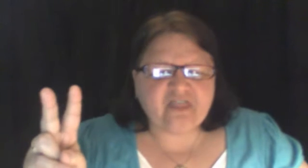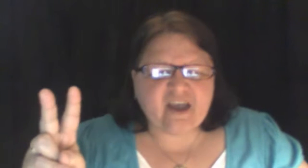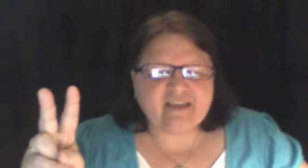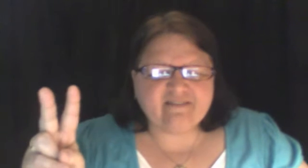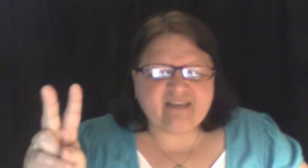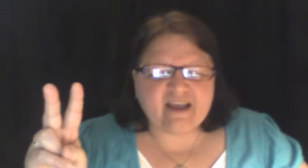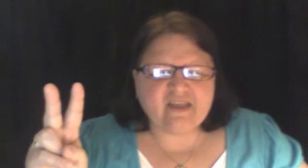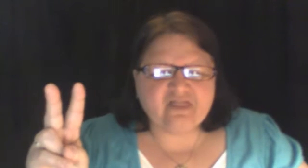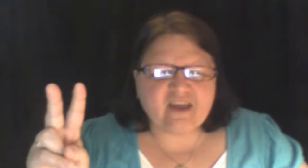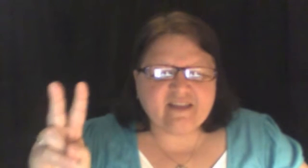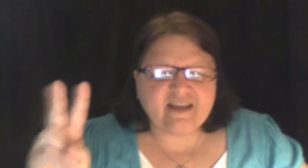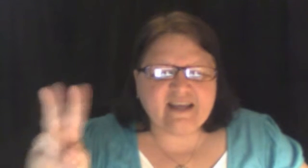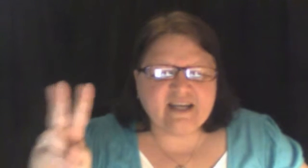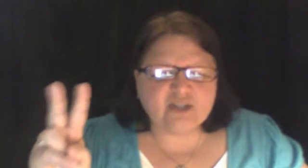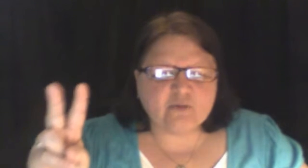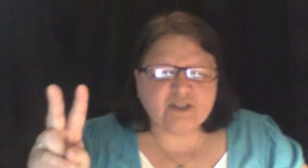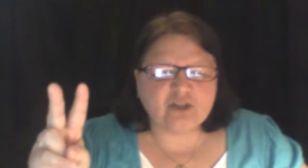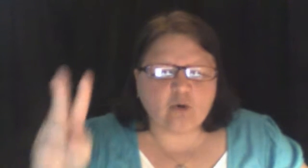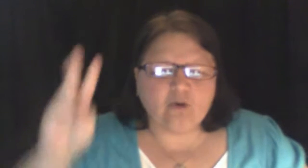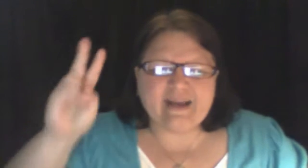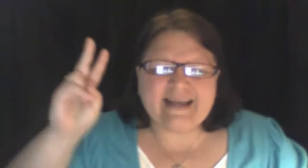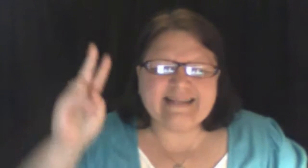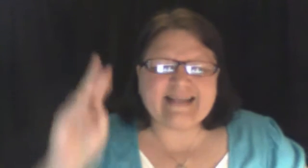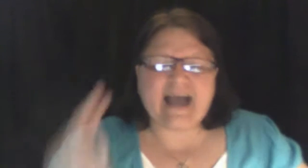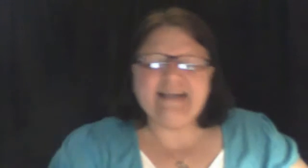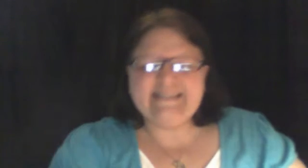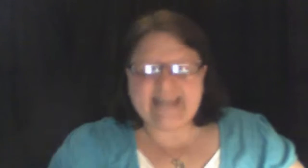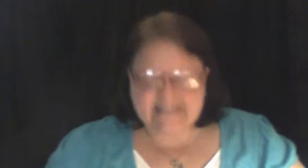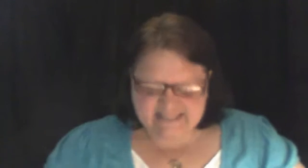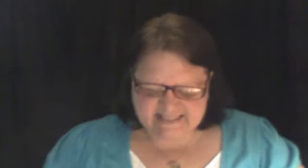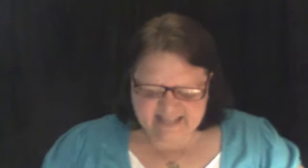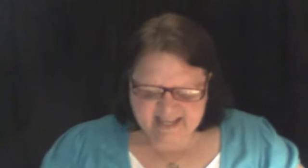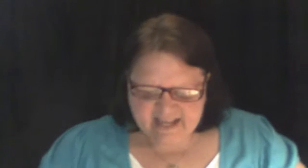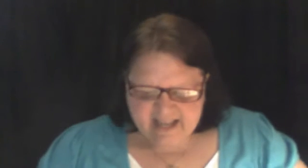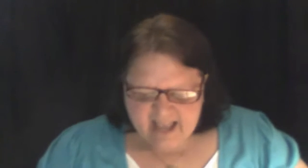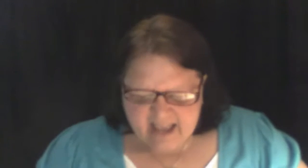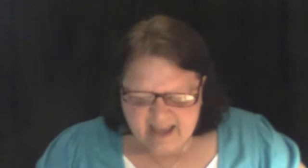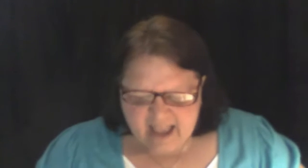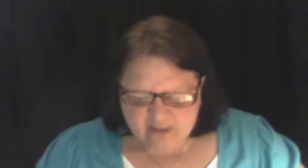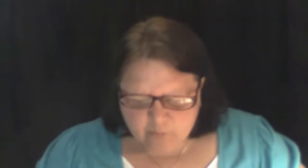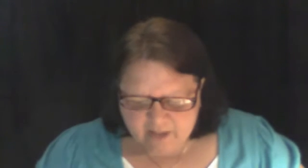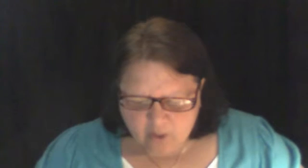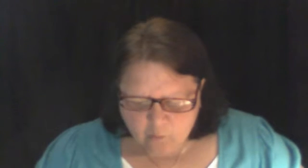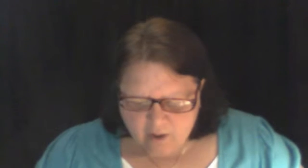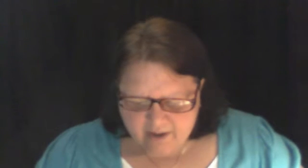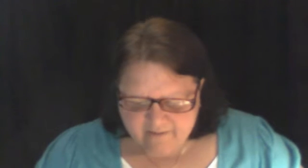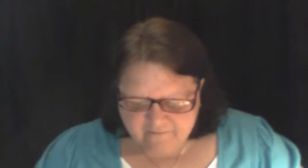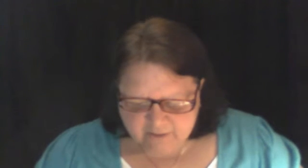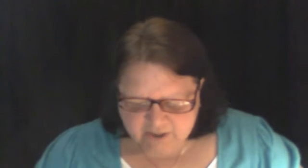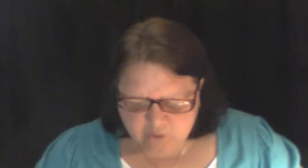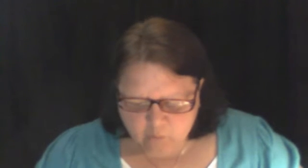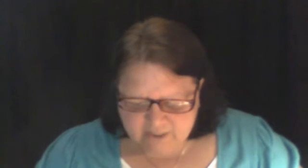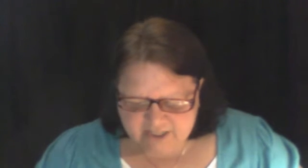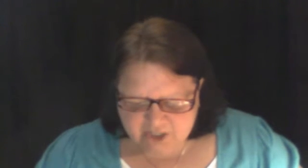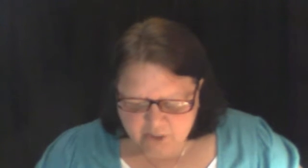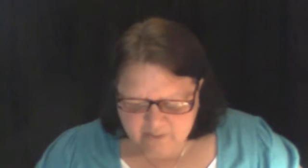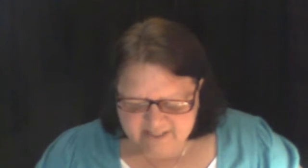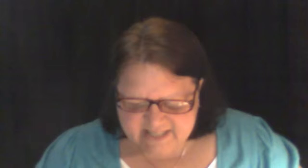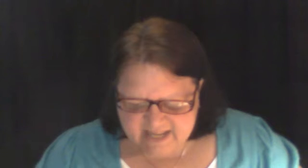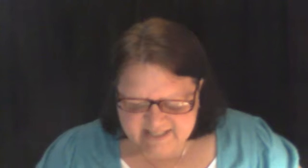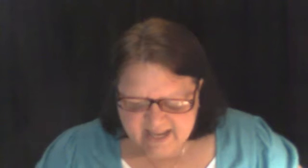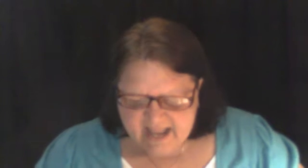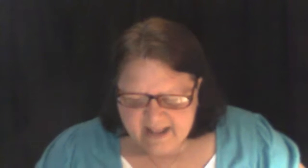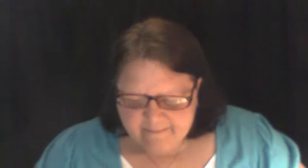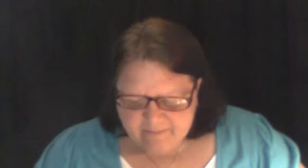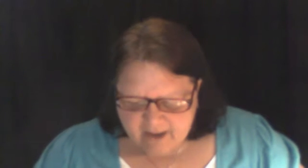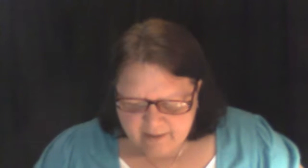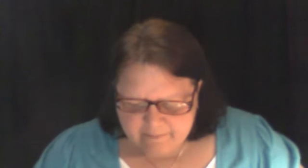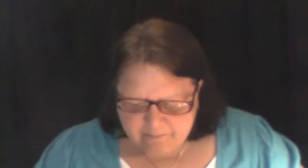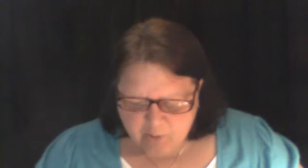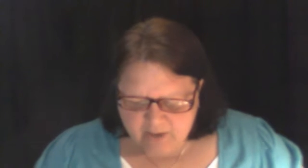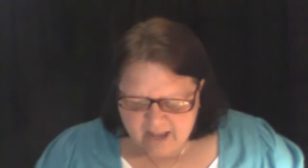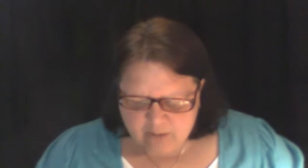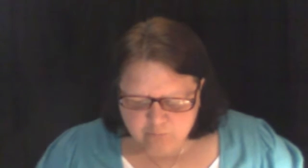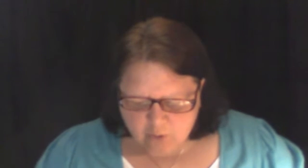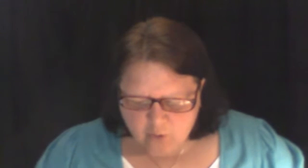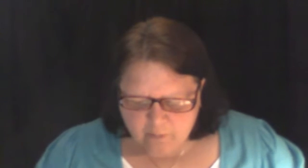second thing that he is restoring is identity. And as we go on in verse 22, it says, put a robe